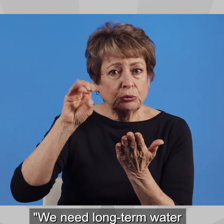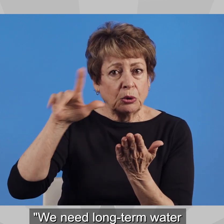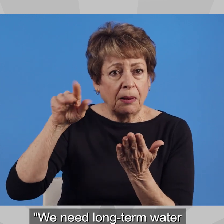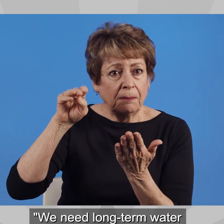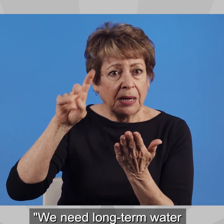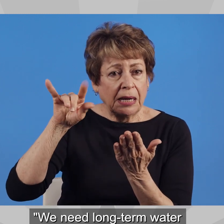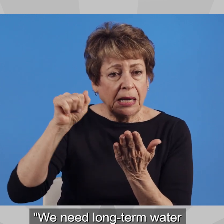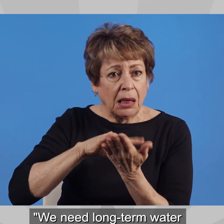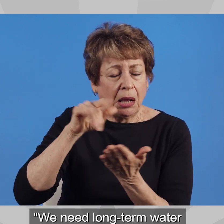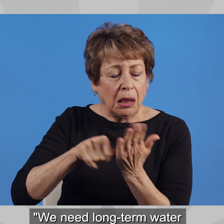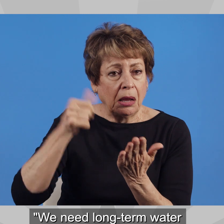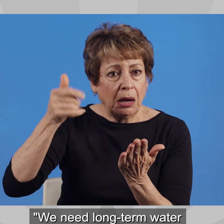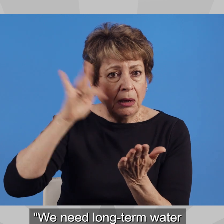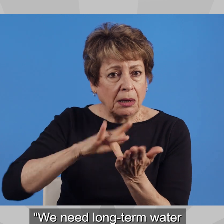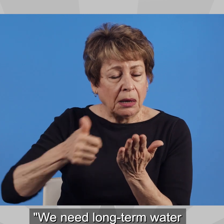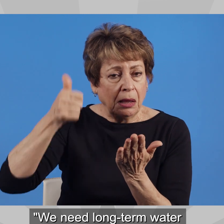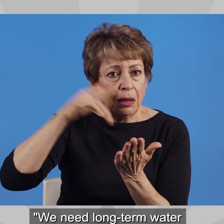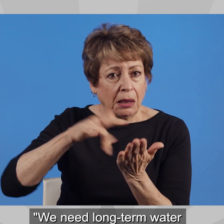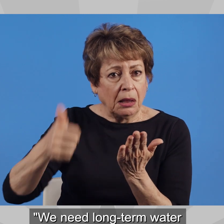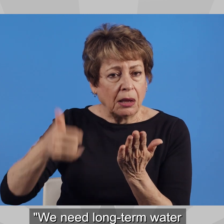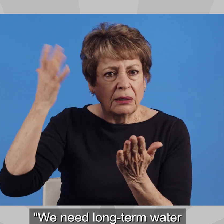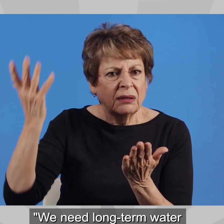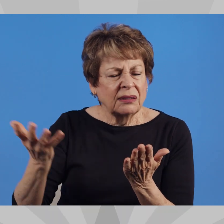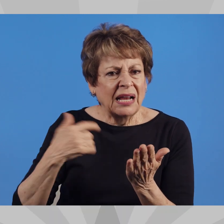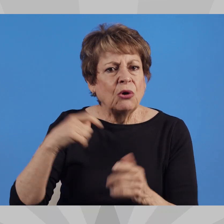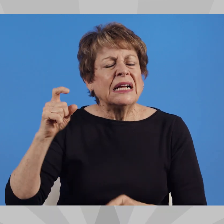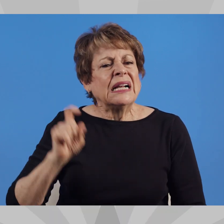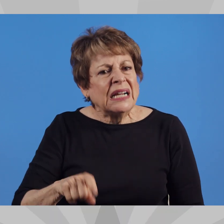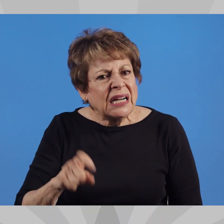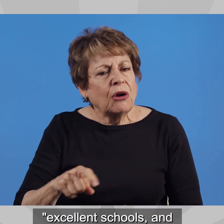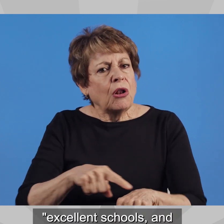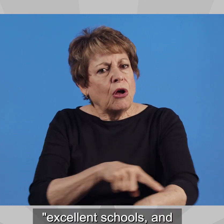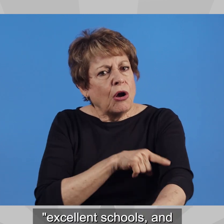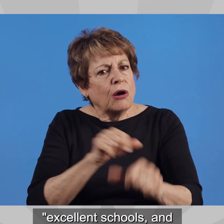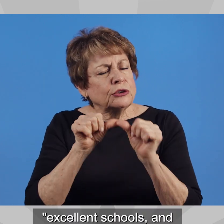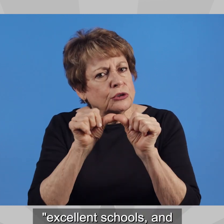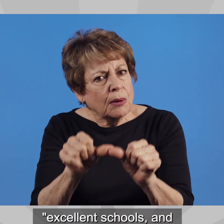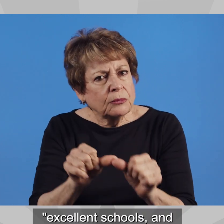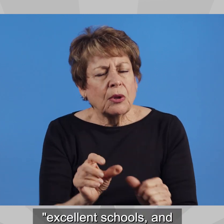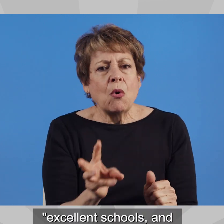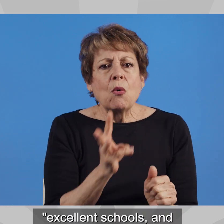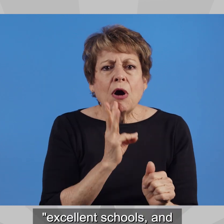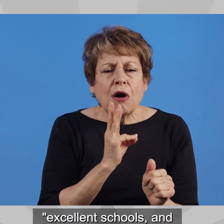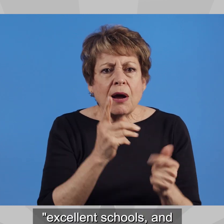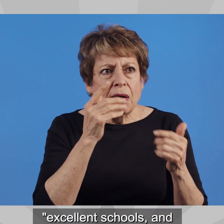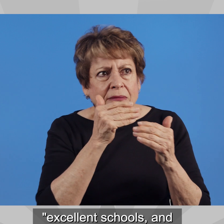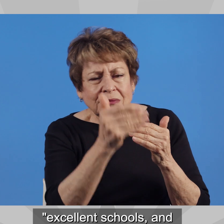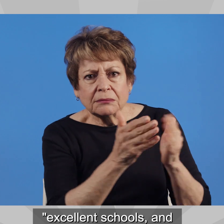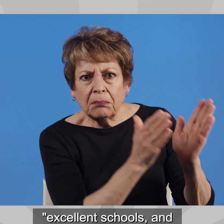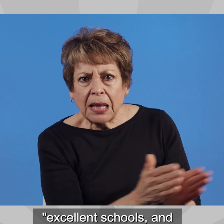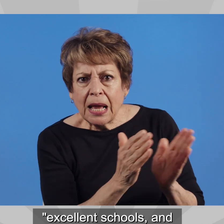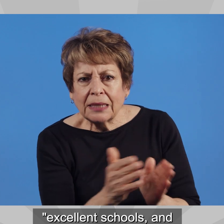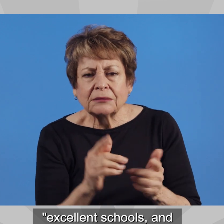long-term water planning, good roads, excellent schools, and